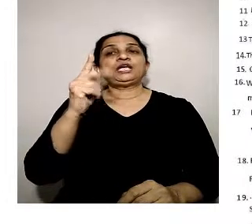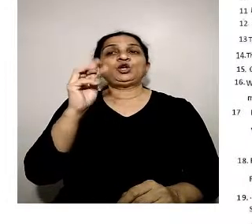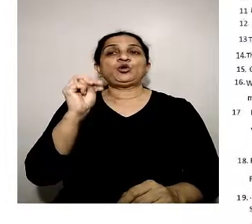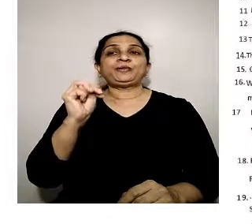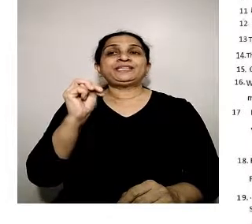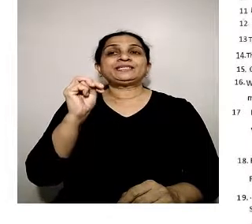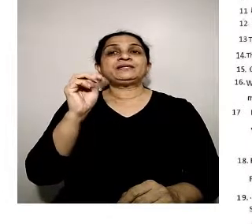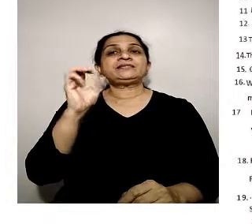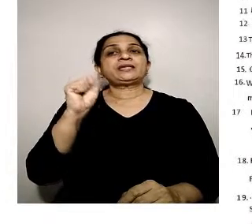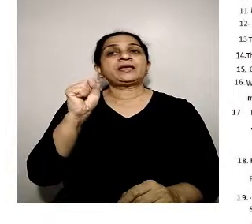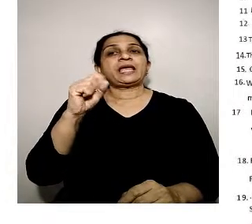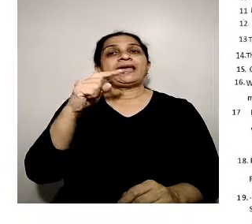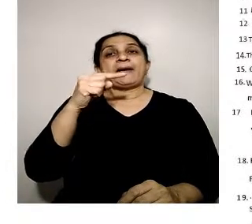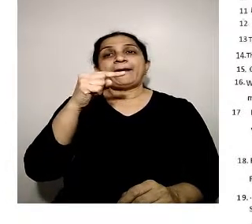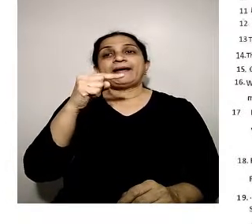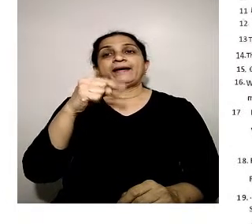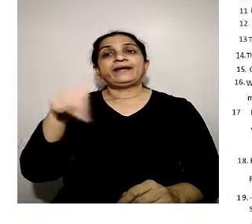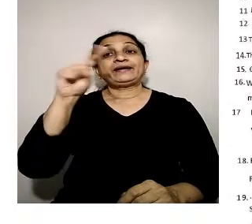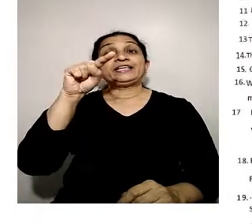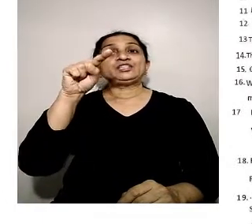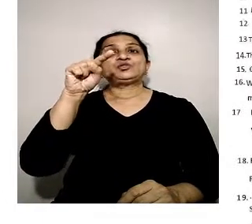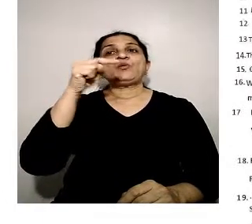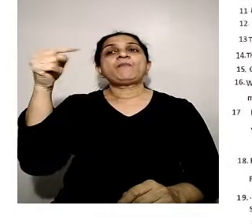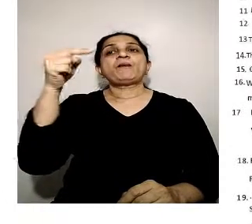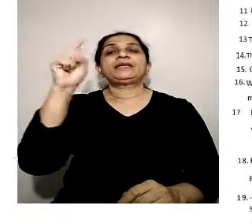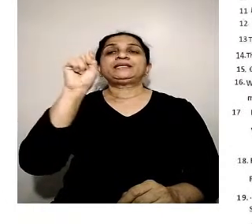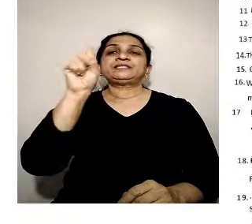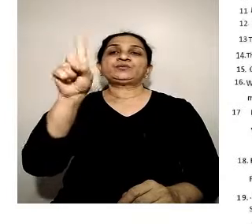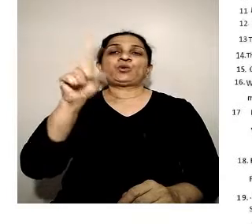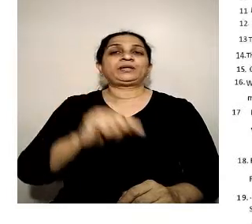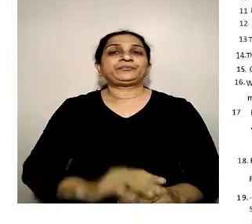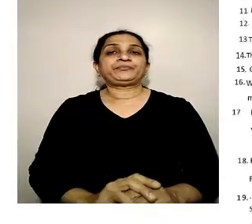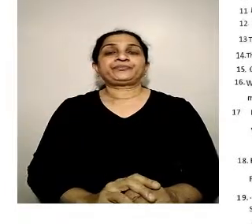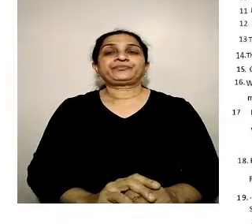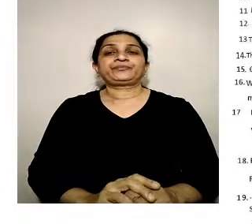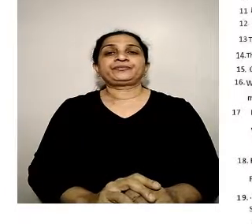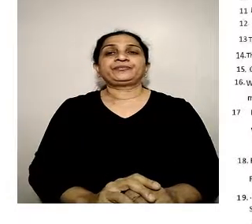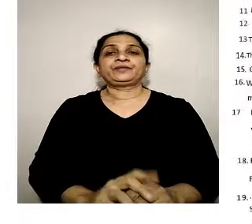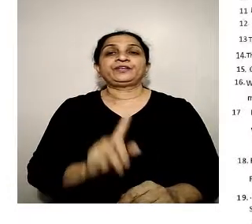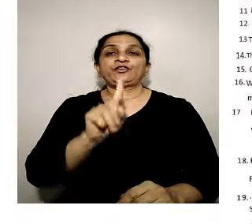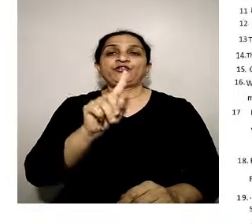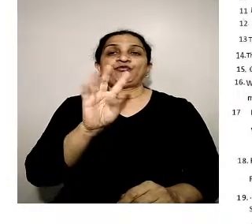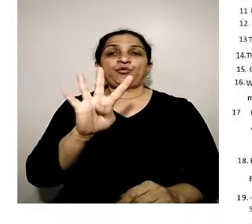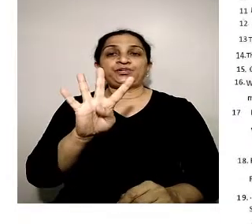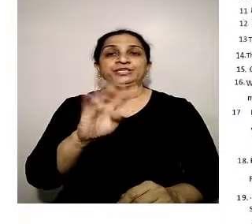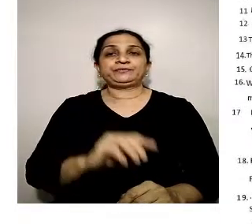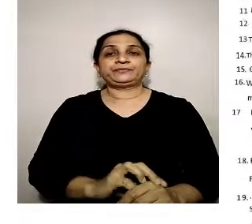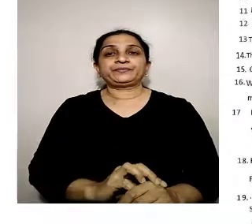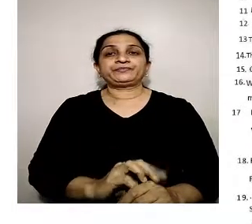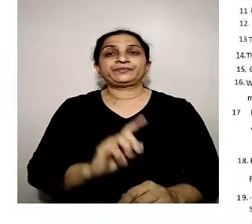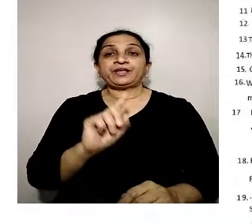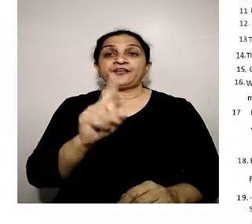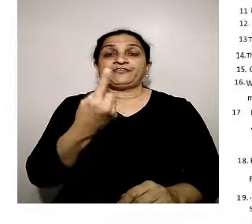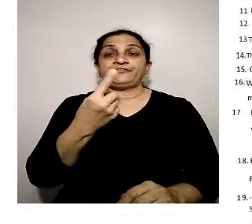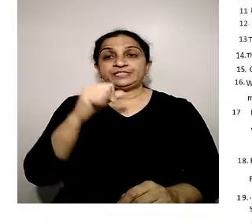km second raised to the power of minus 1. Fourteen.